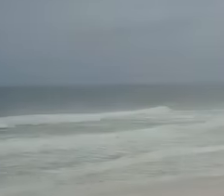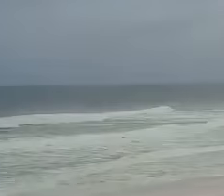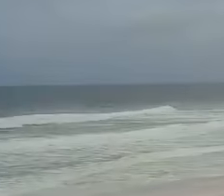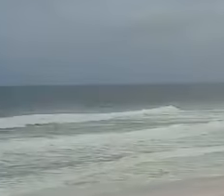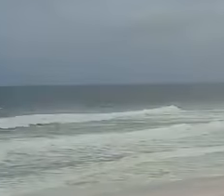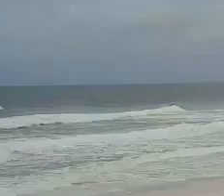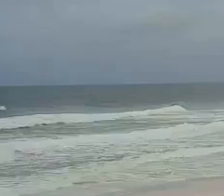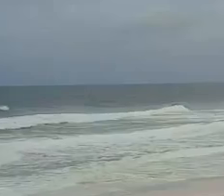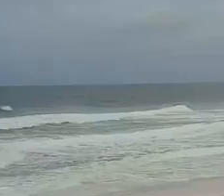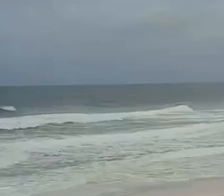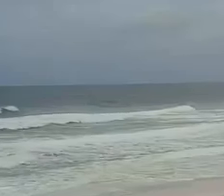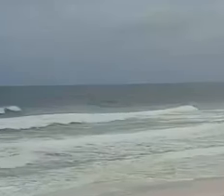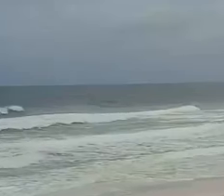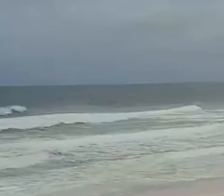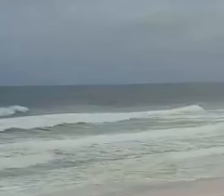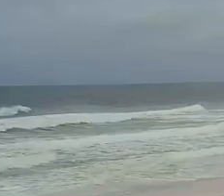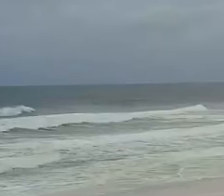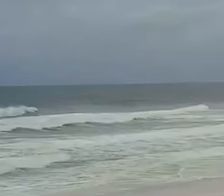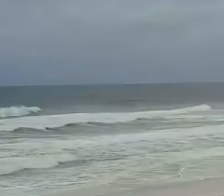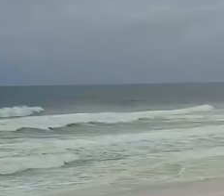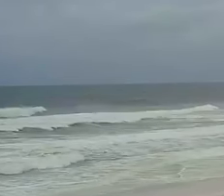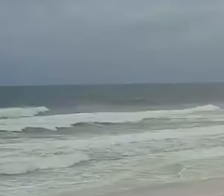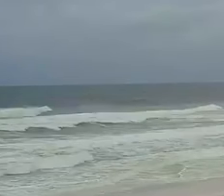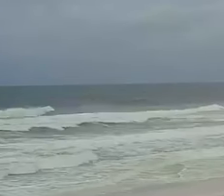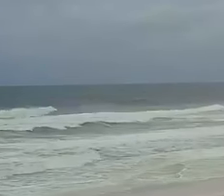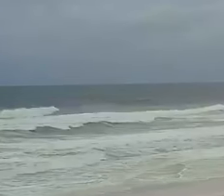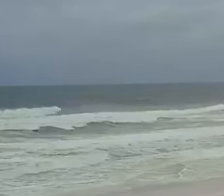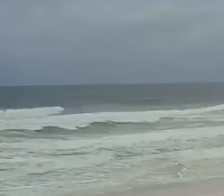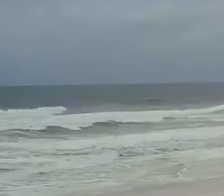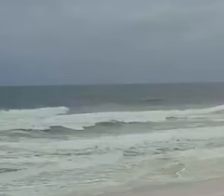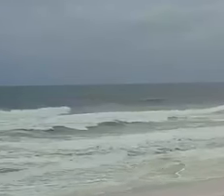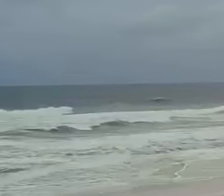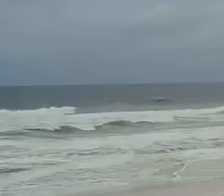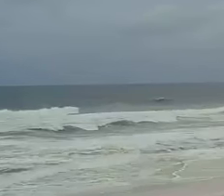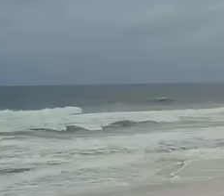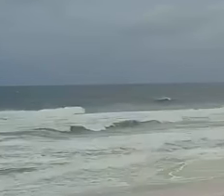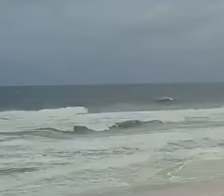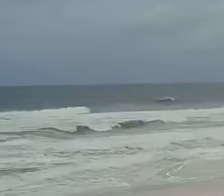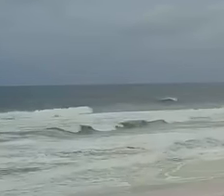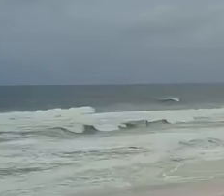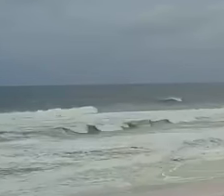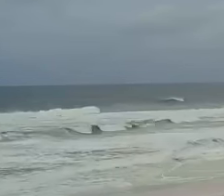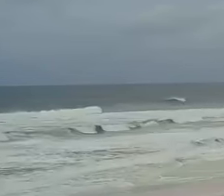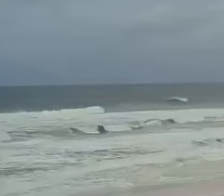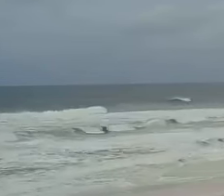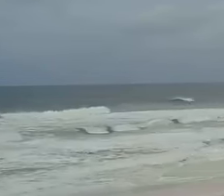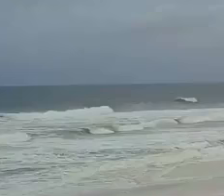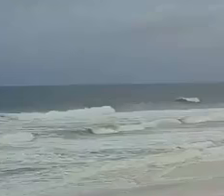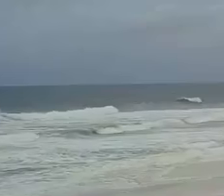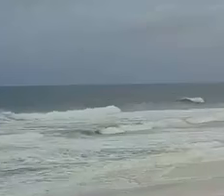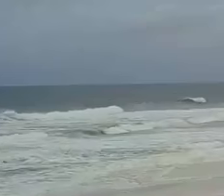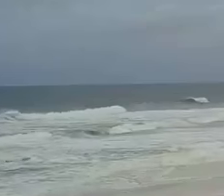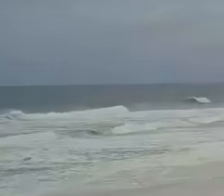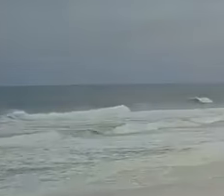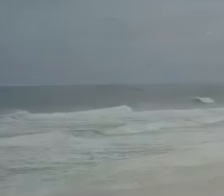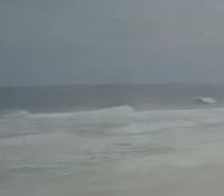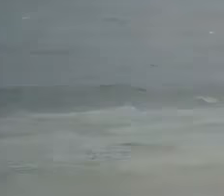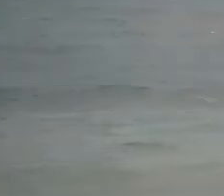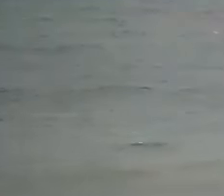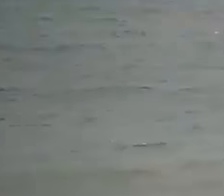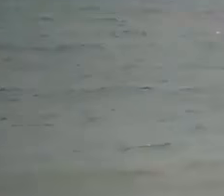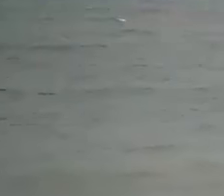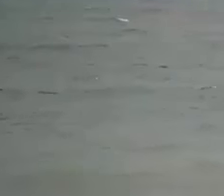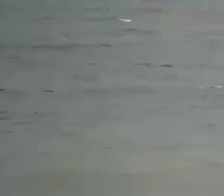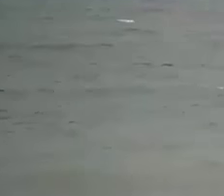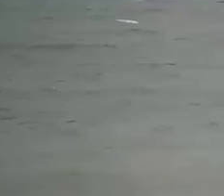-an-hour winds. They've been through 12 inches of rain. I think what's different about this storm that really concerns me is the storm